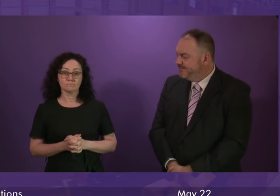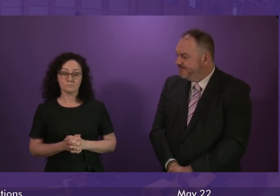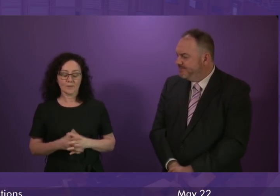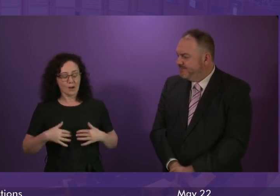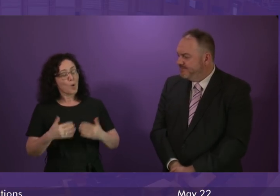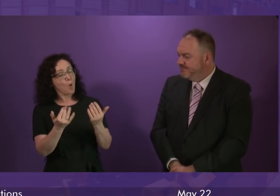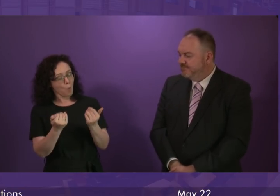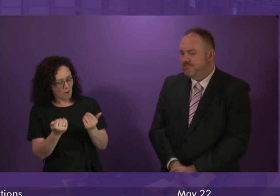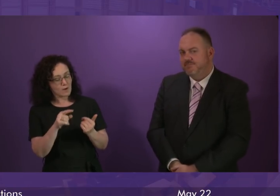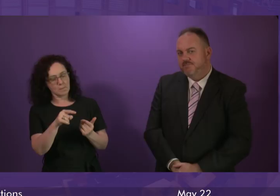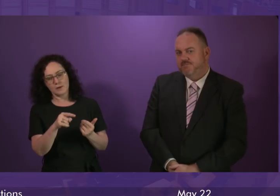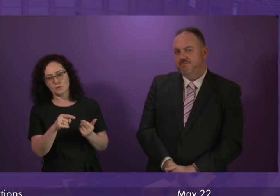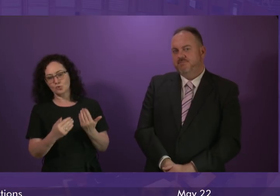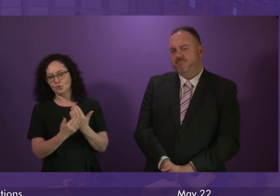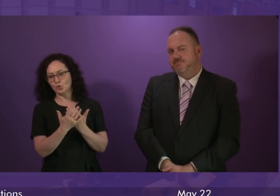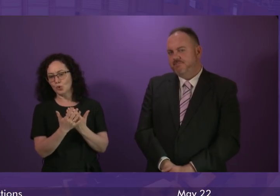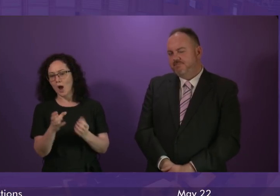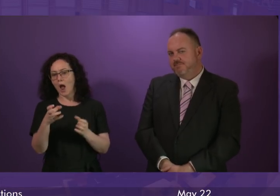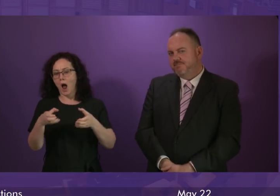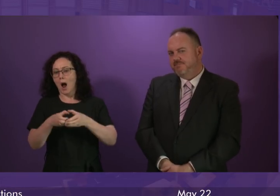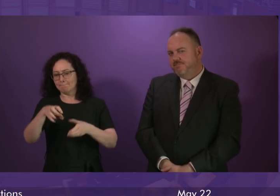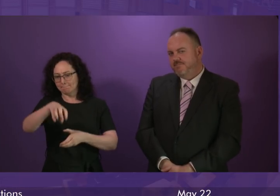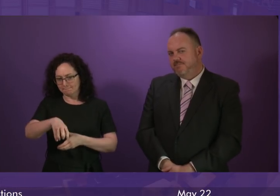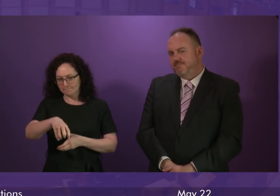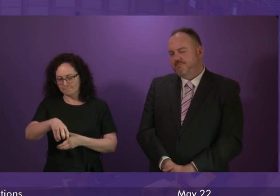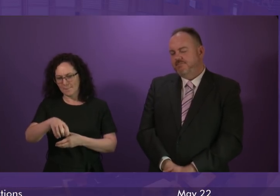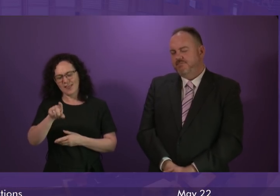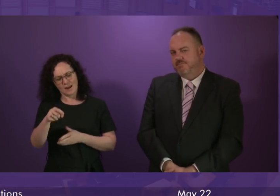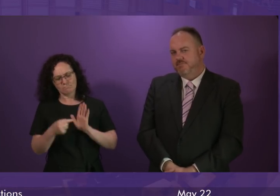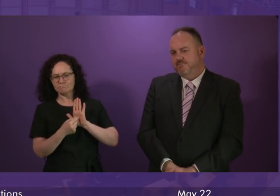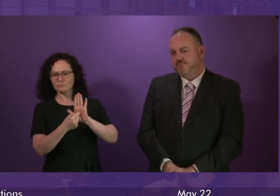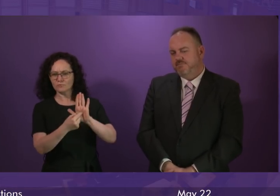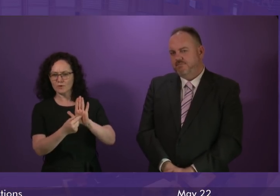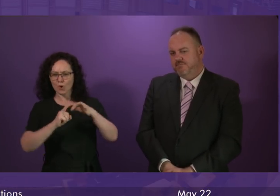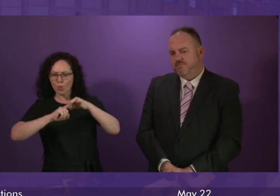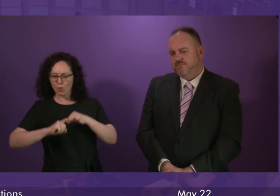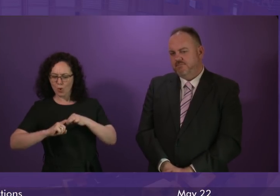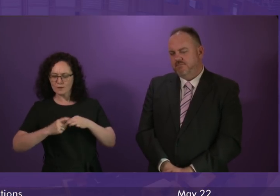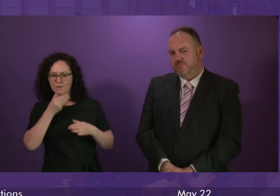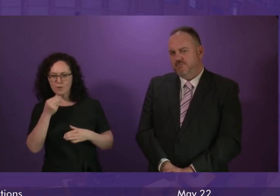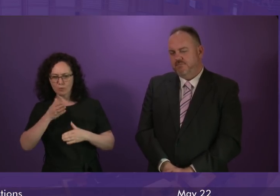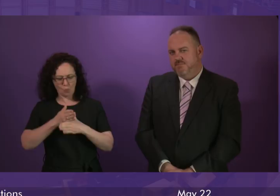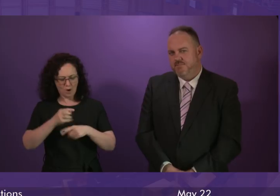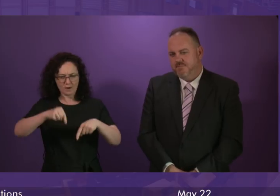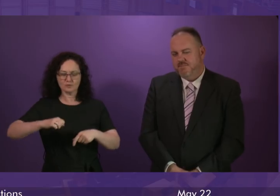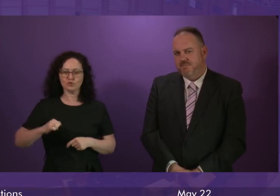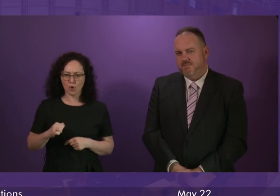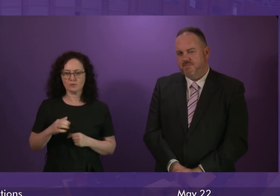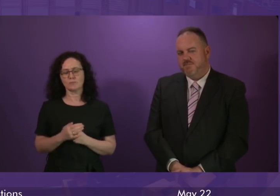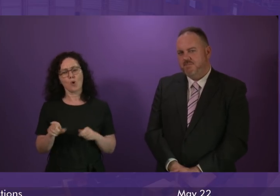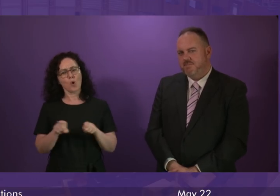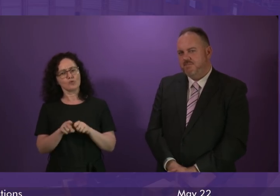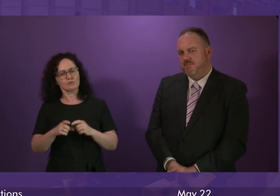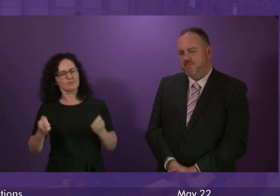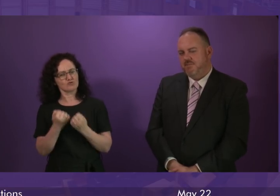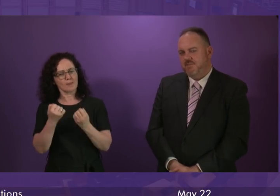this new tech hub. It's yet another vote of confidence in the quality of the Scottish workforce and in the strength of our financial sector. With this announcement, Edinburgh